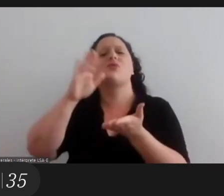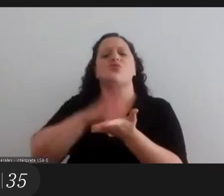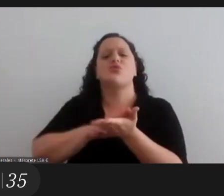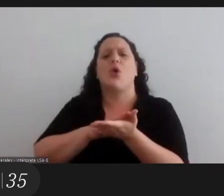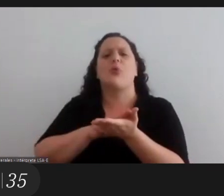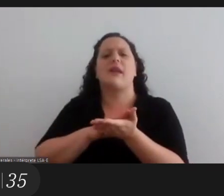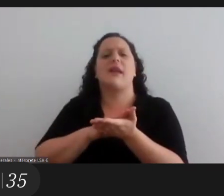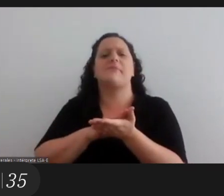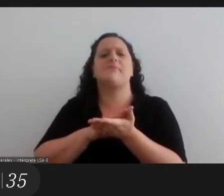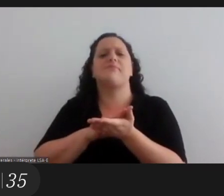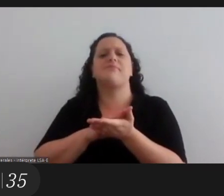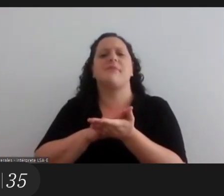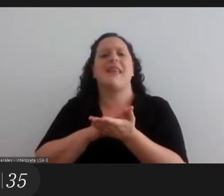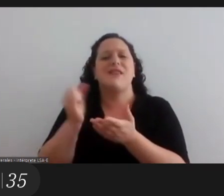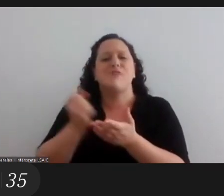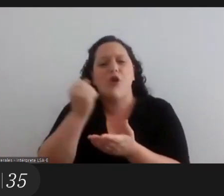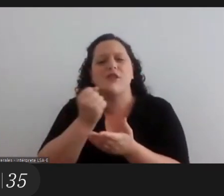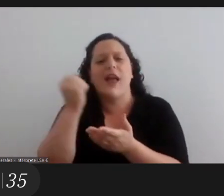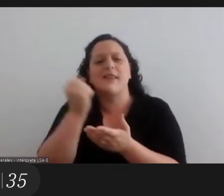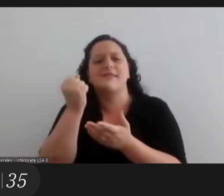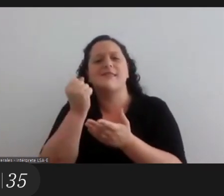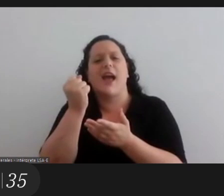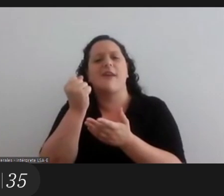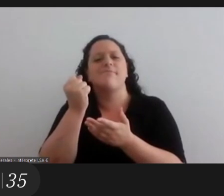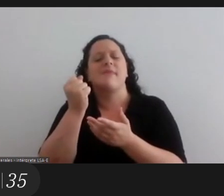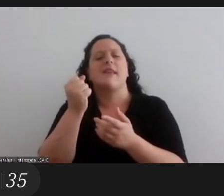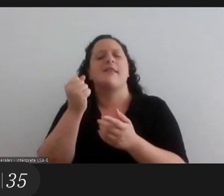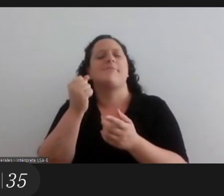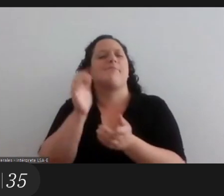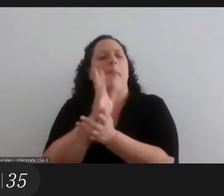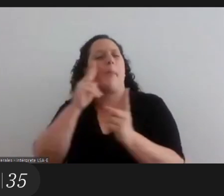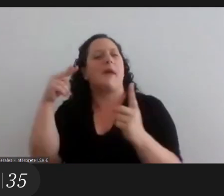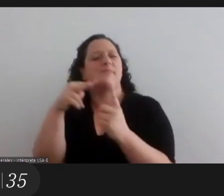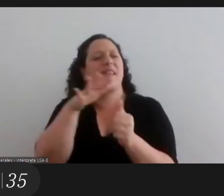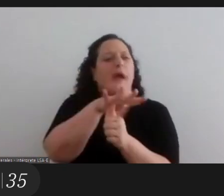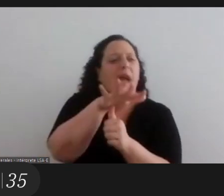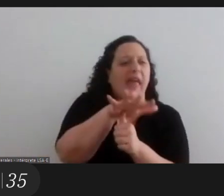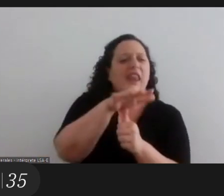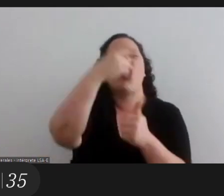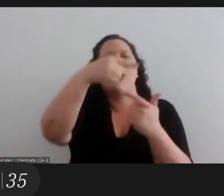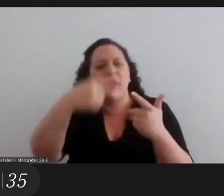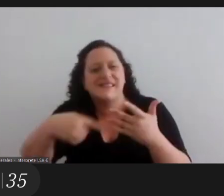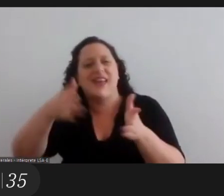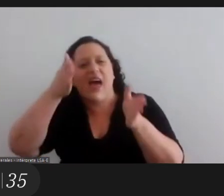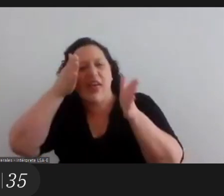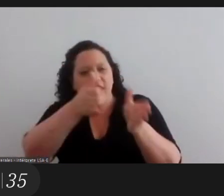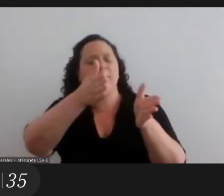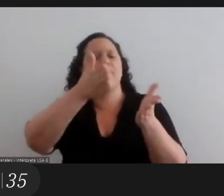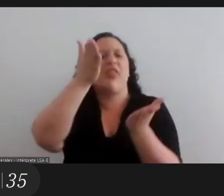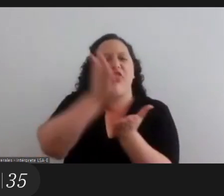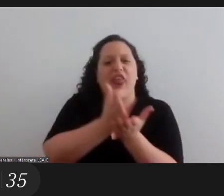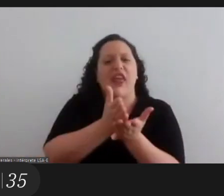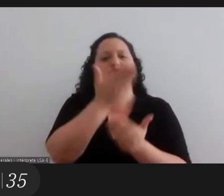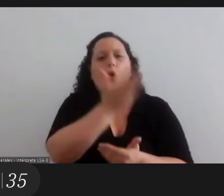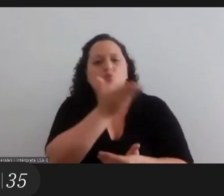mentioning that it is very important to include gender perspective including